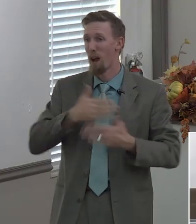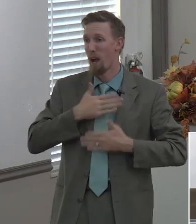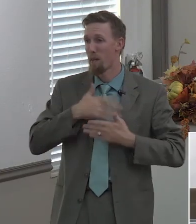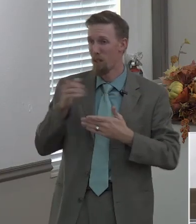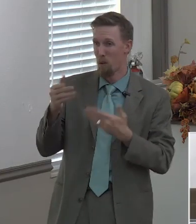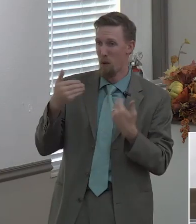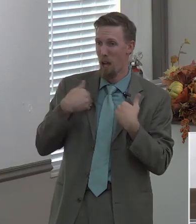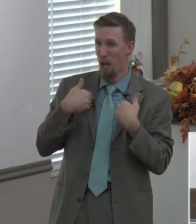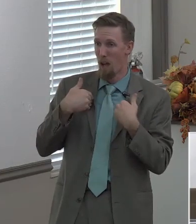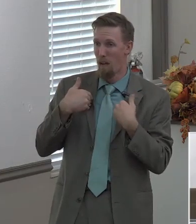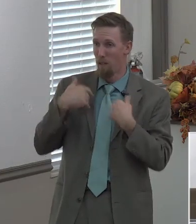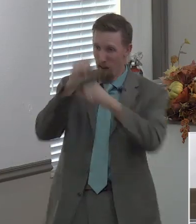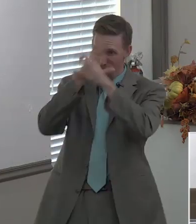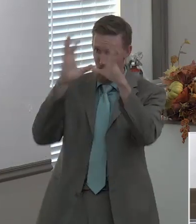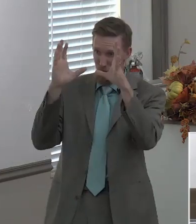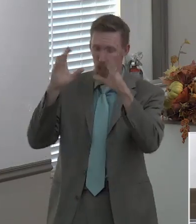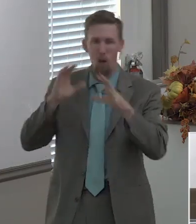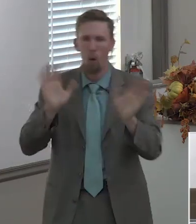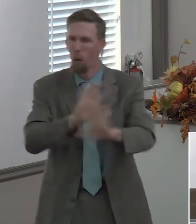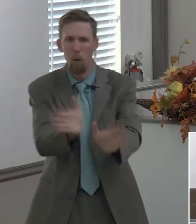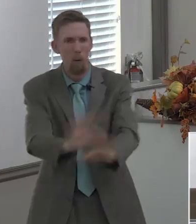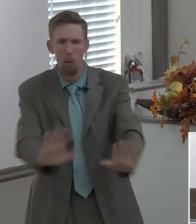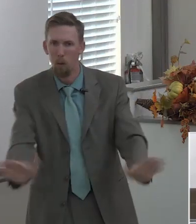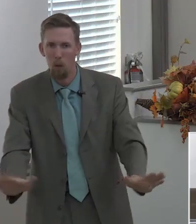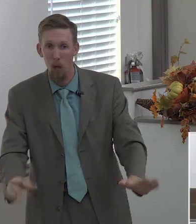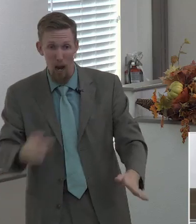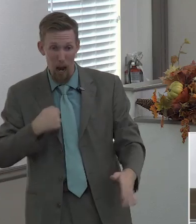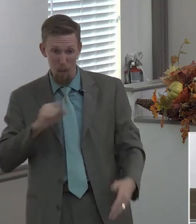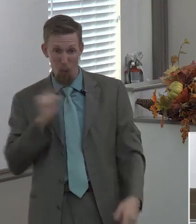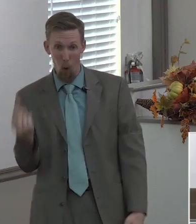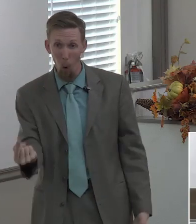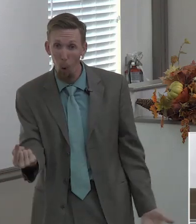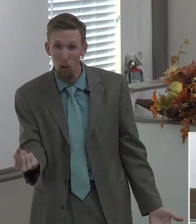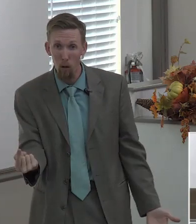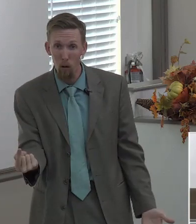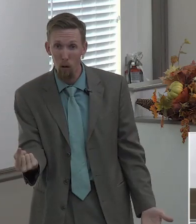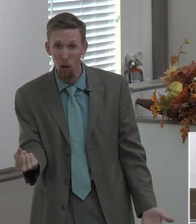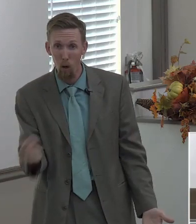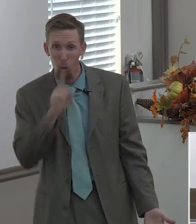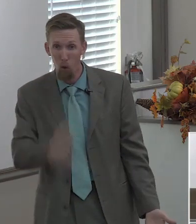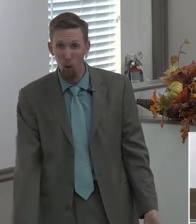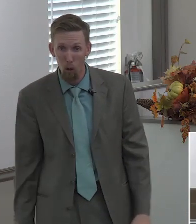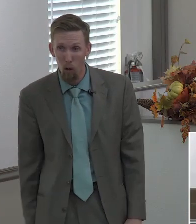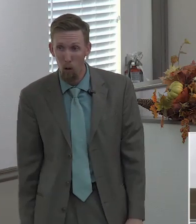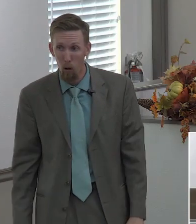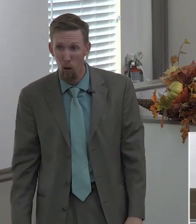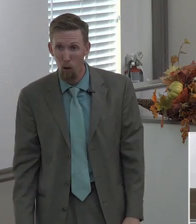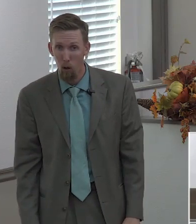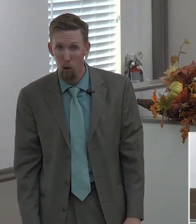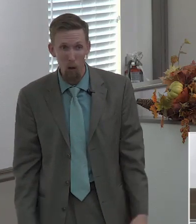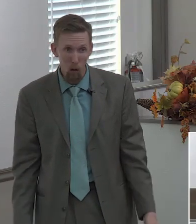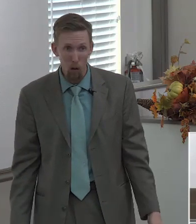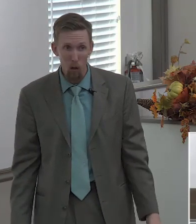vision wait a minute wait a minute wait a minute I'm the only one I